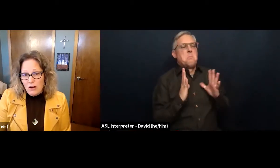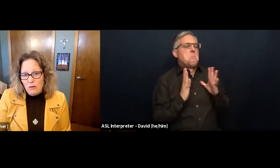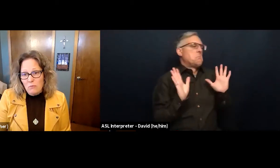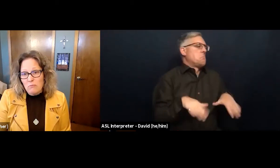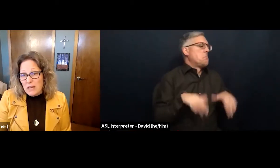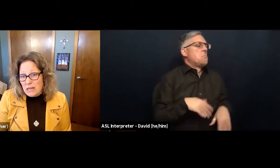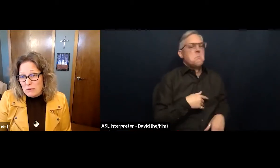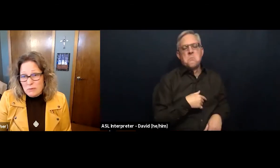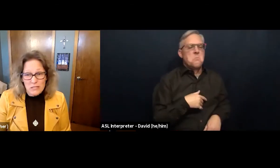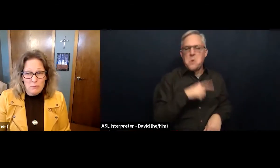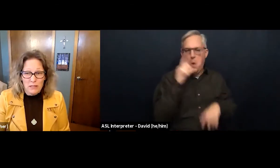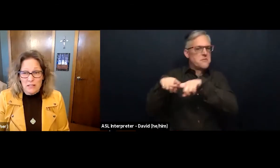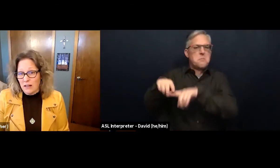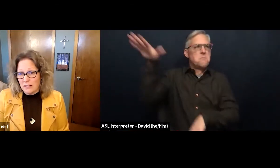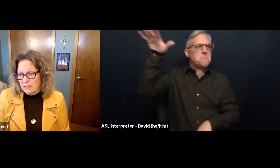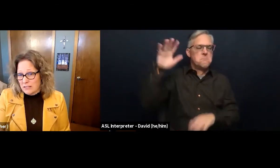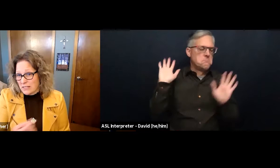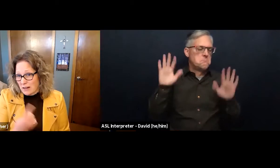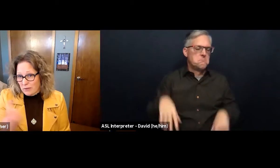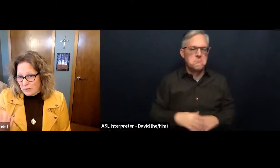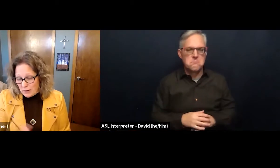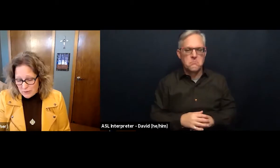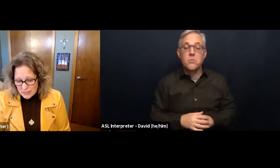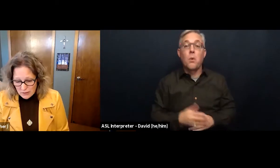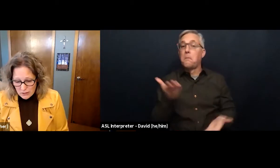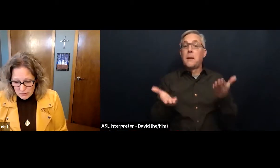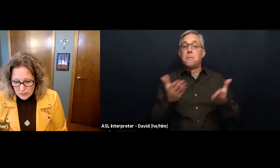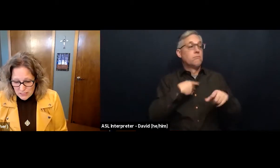Or maybe we depend on the town around us, our communities.